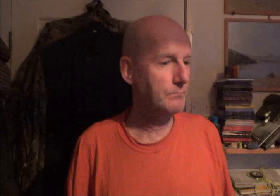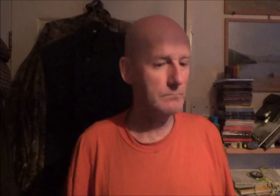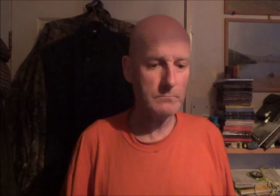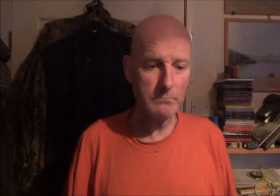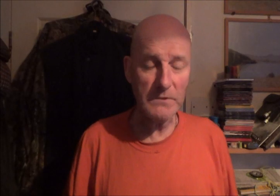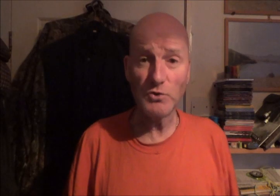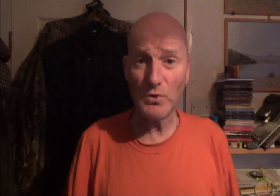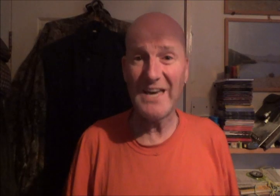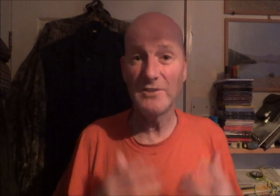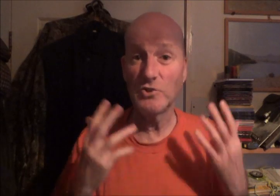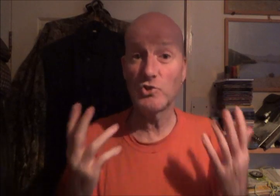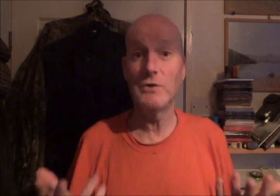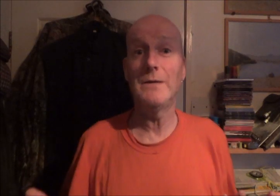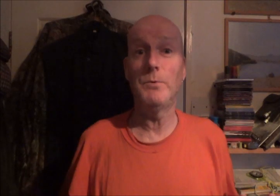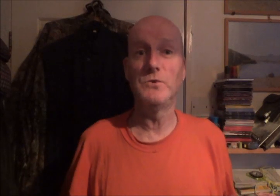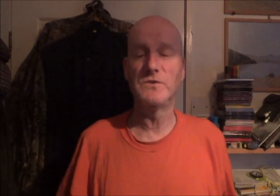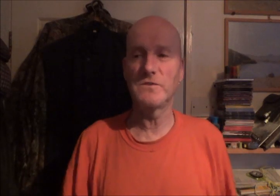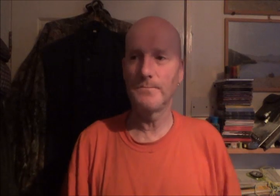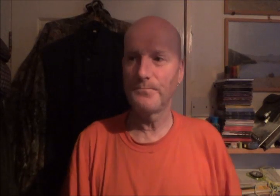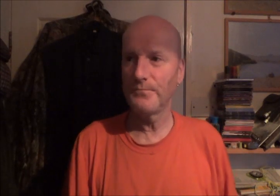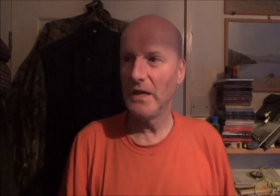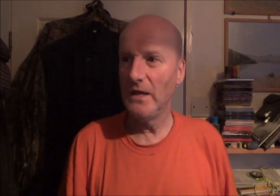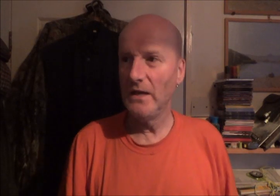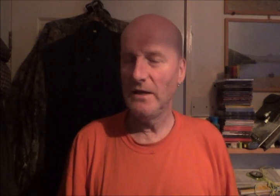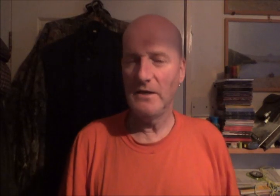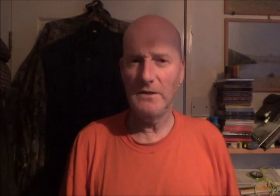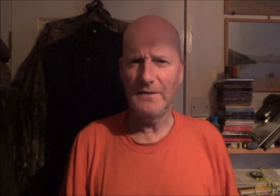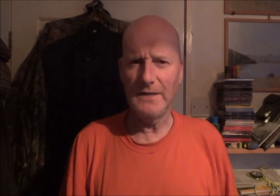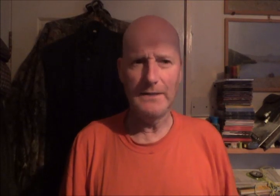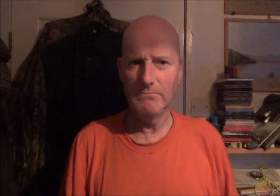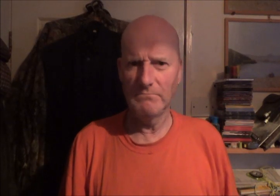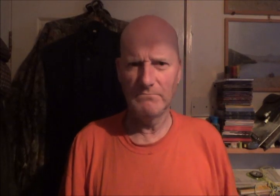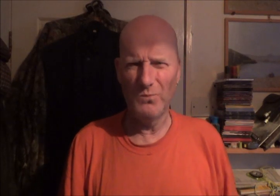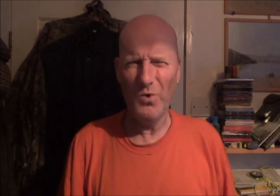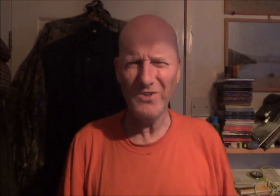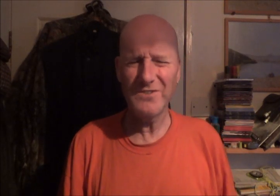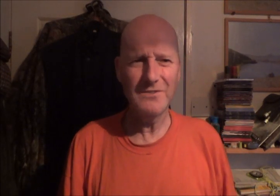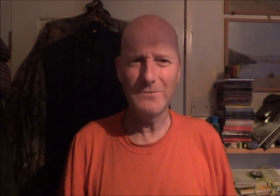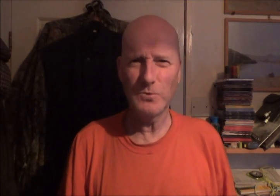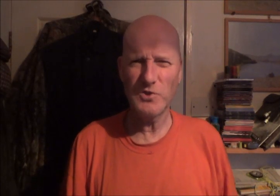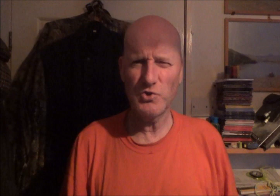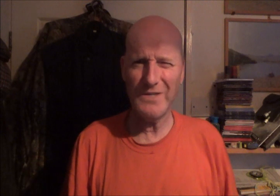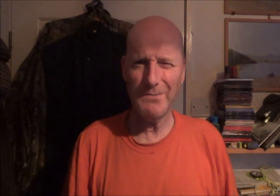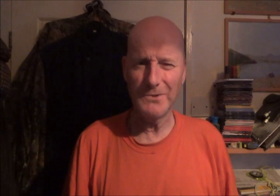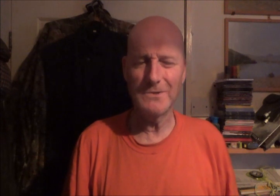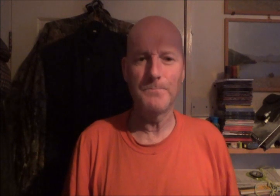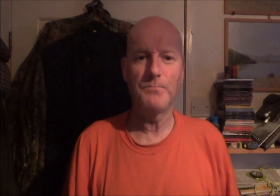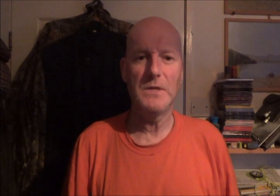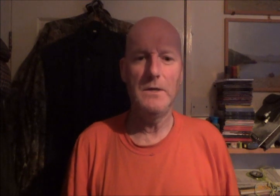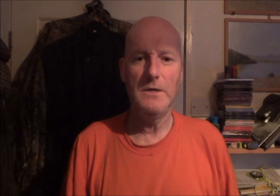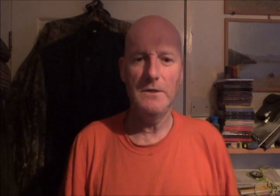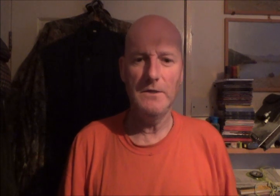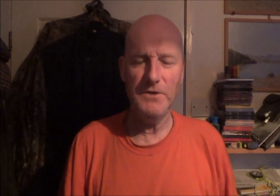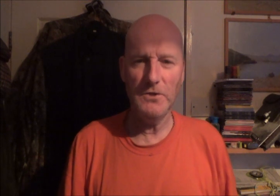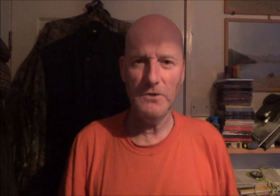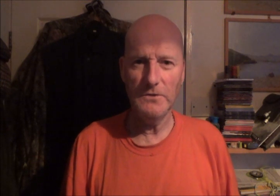So yeah, trick points. You're thinking, what? What's a trick point? If you're